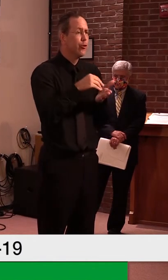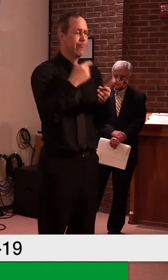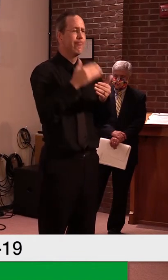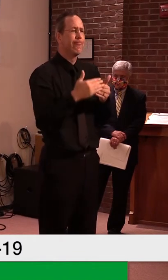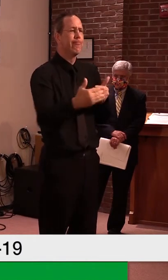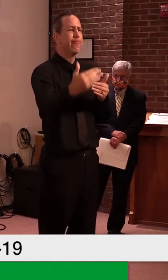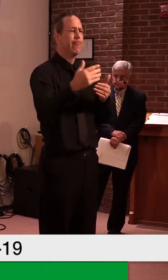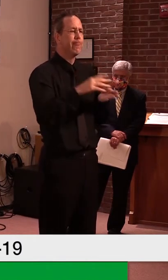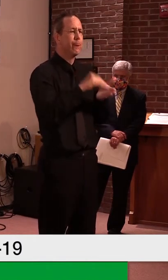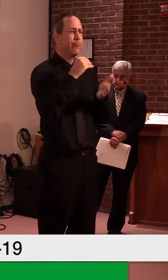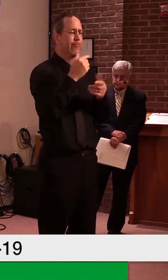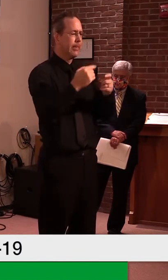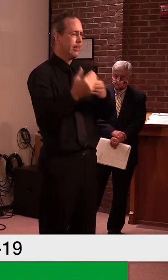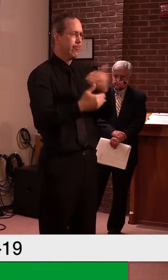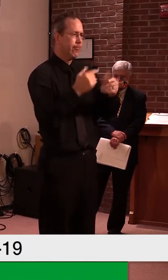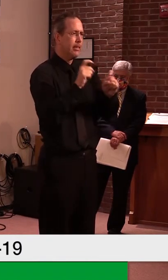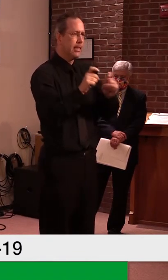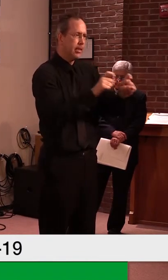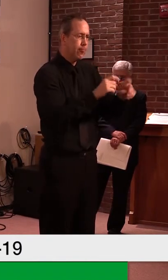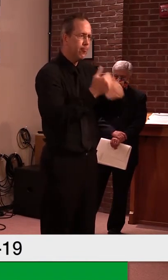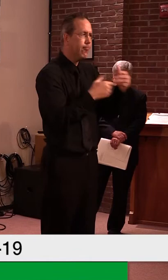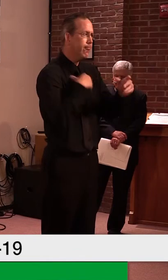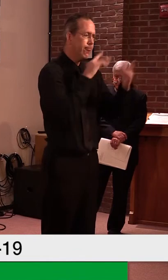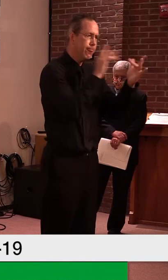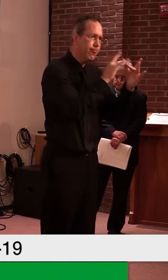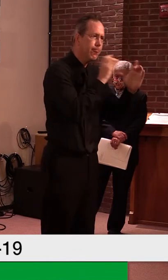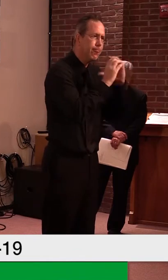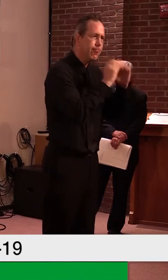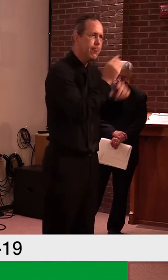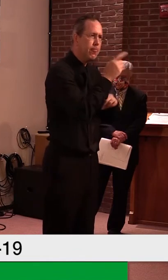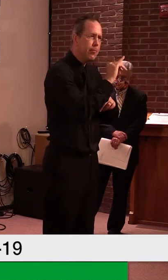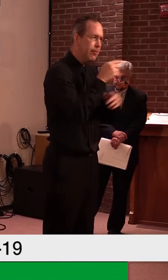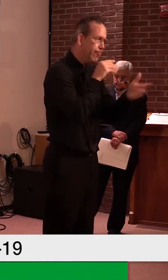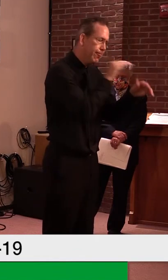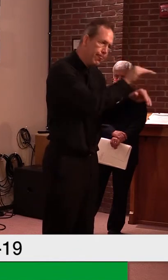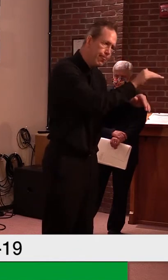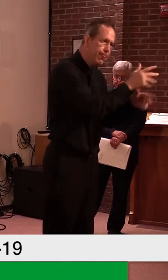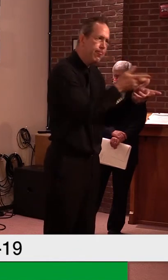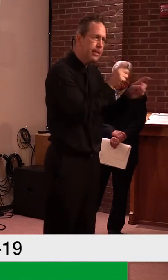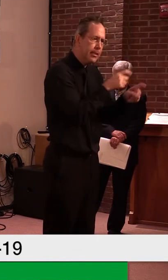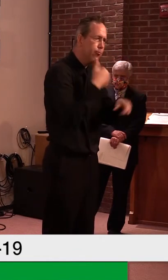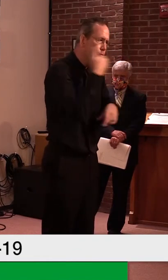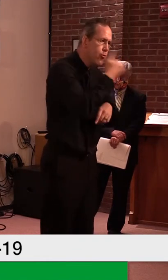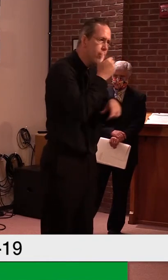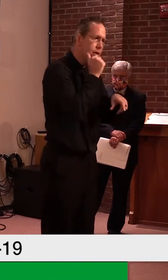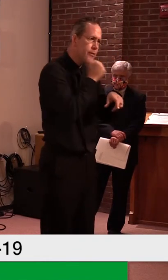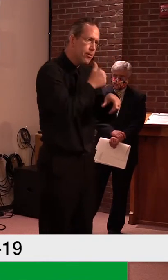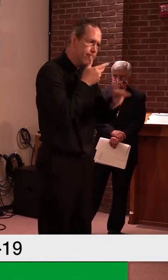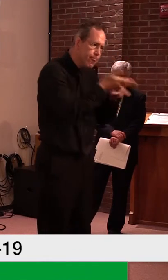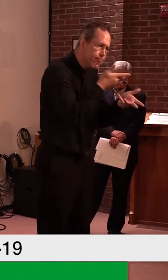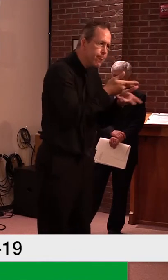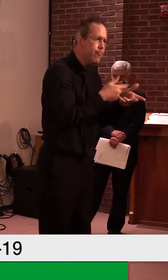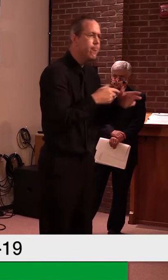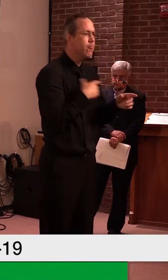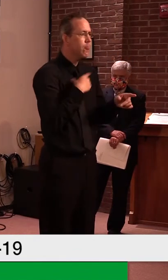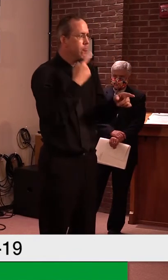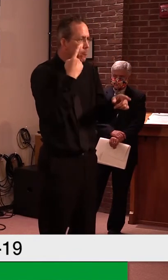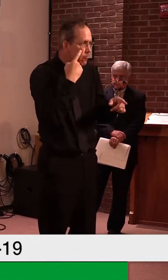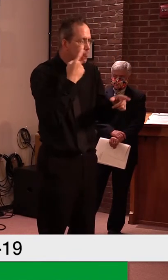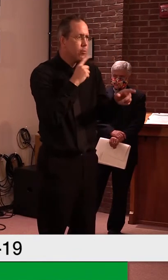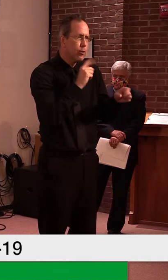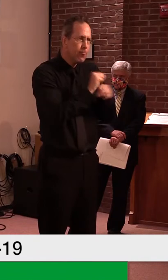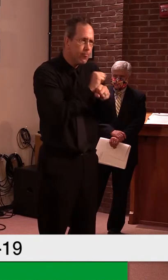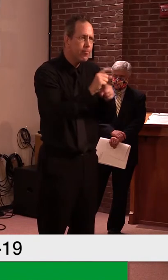and I think, uh, other, uh, offender population, uh, prisons, uh, should, uh, notice, uh, that this is happening